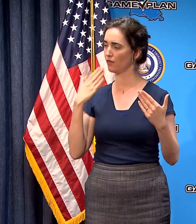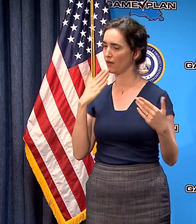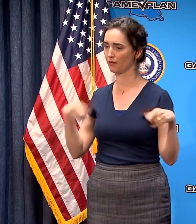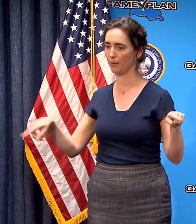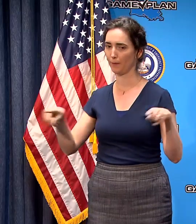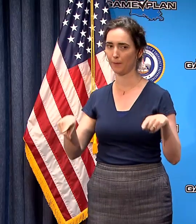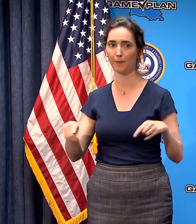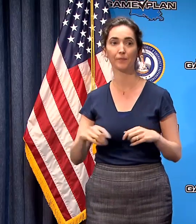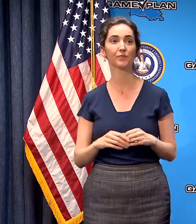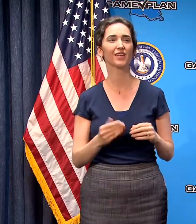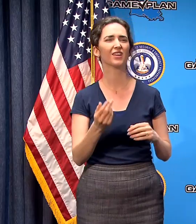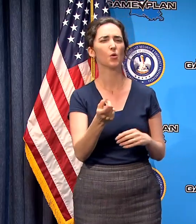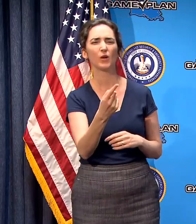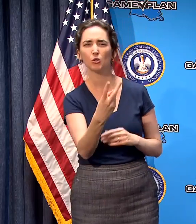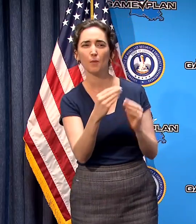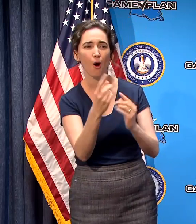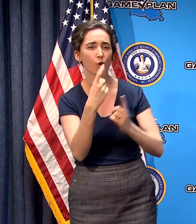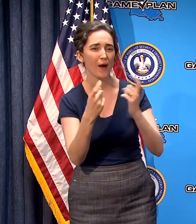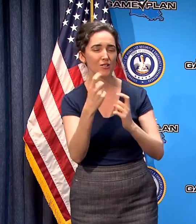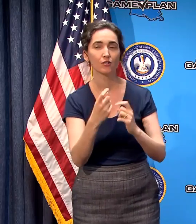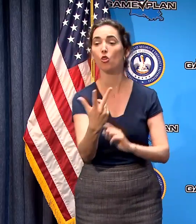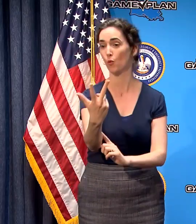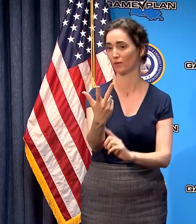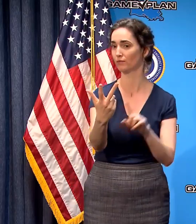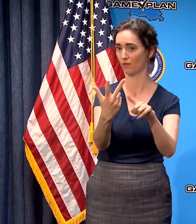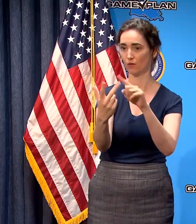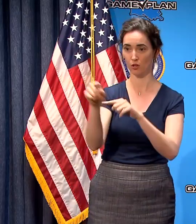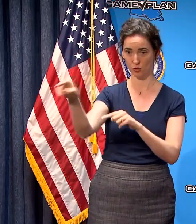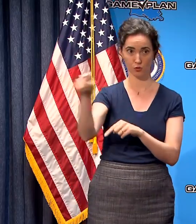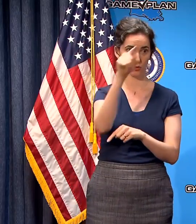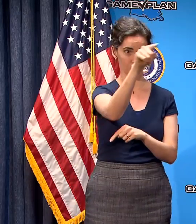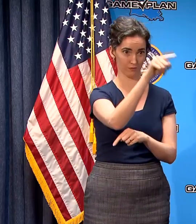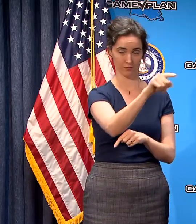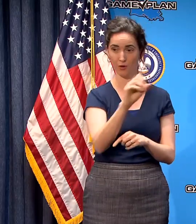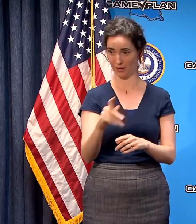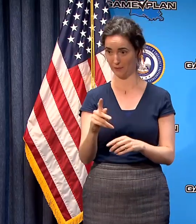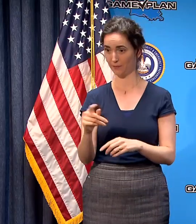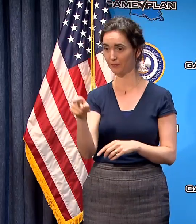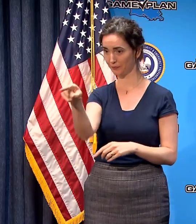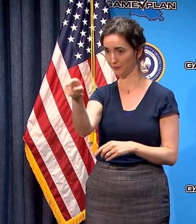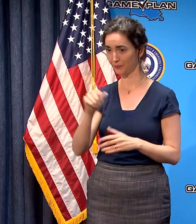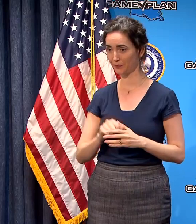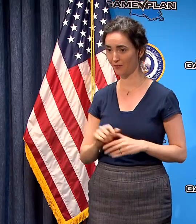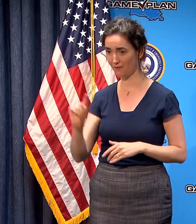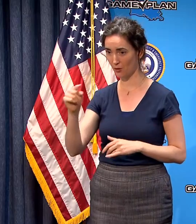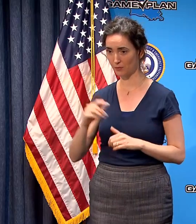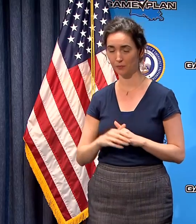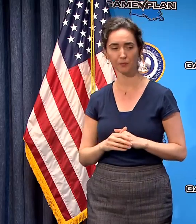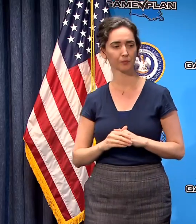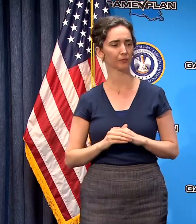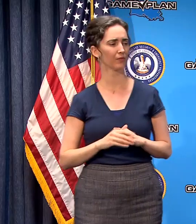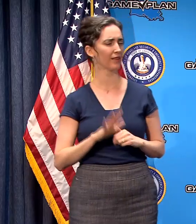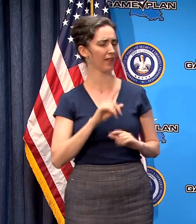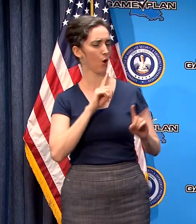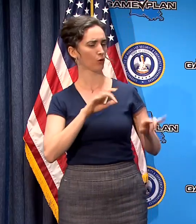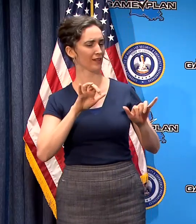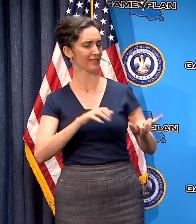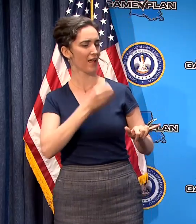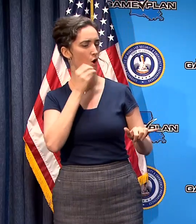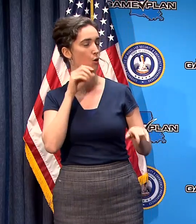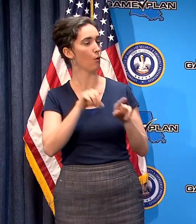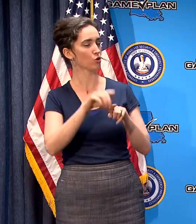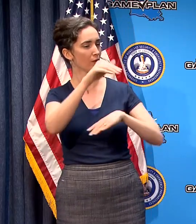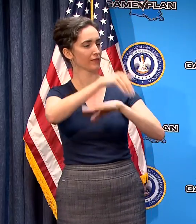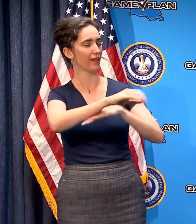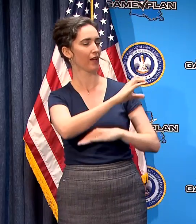couple more questions three more questions here, here and here in that order yes does this stay at home order include a curfew at